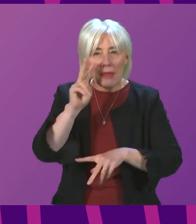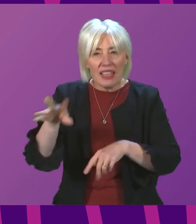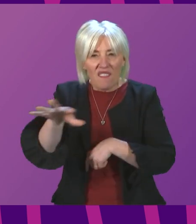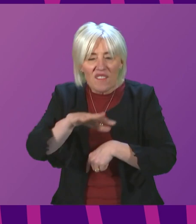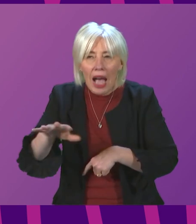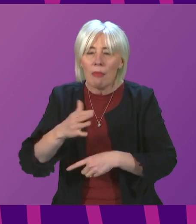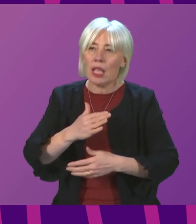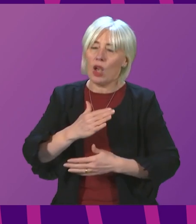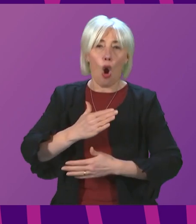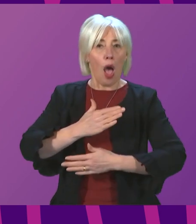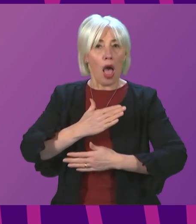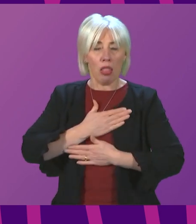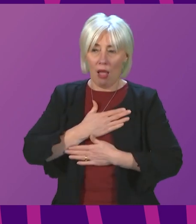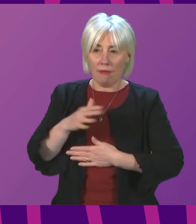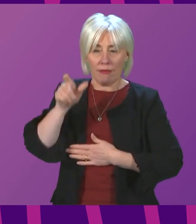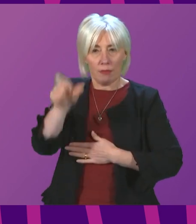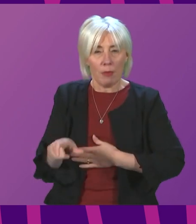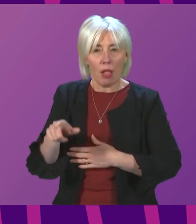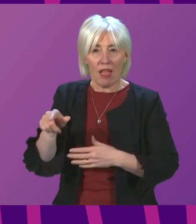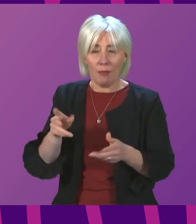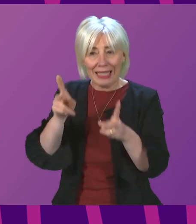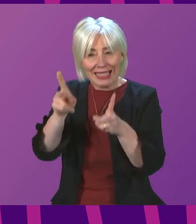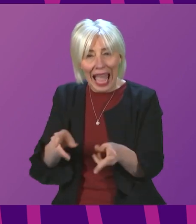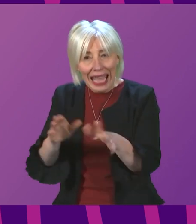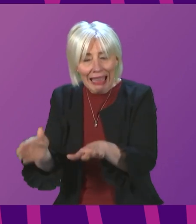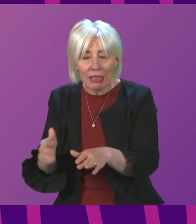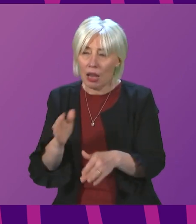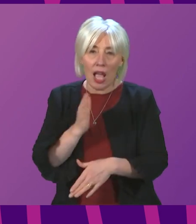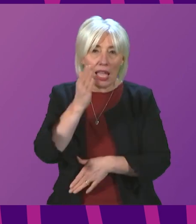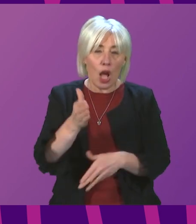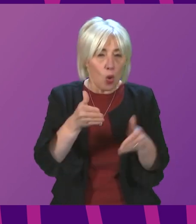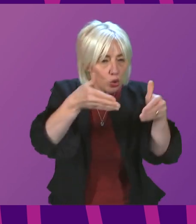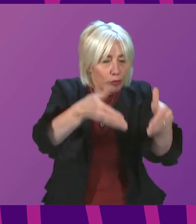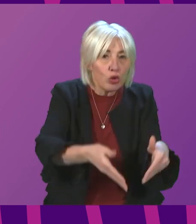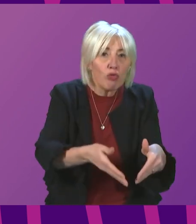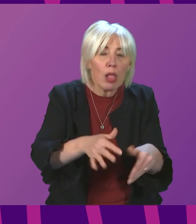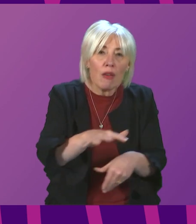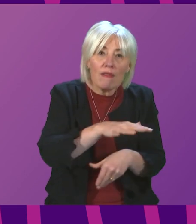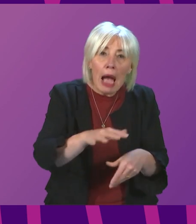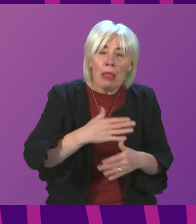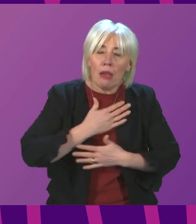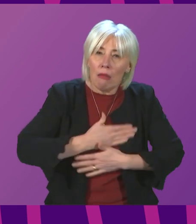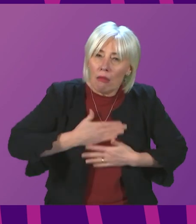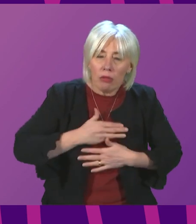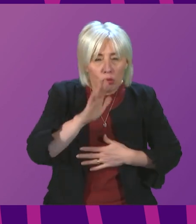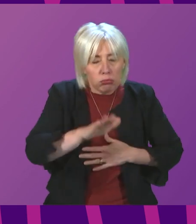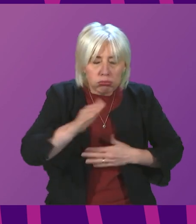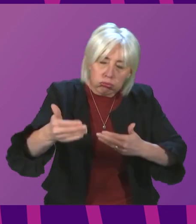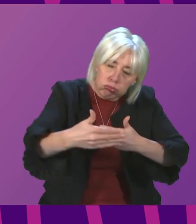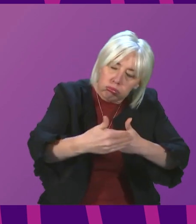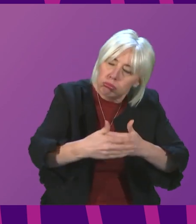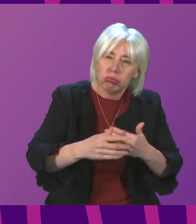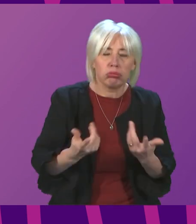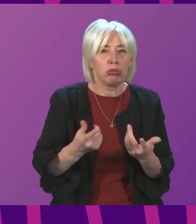on their deathbeds, have been unable to go to funerals and comfort other loved ones during bereavement, have had long periods of absence